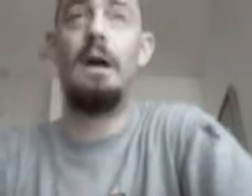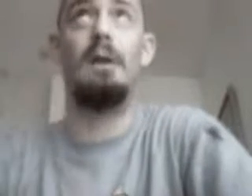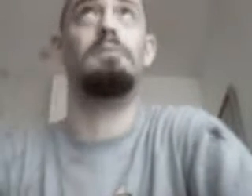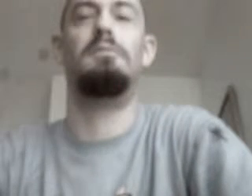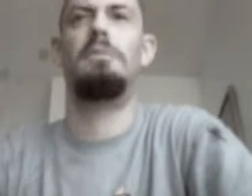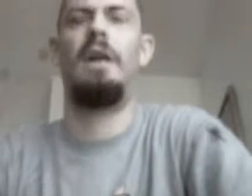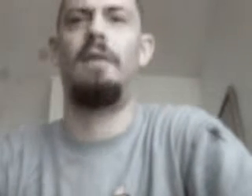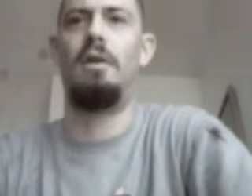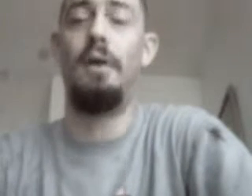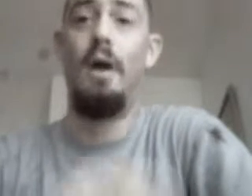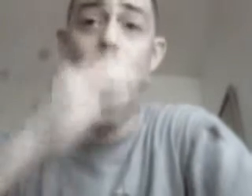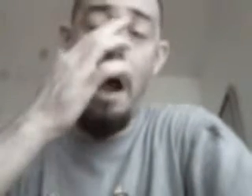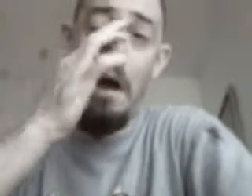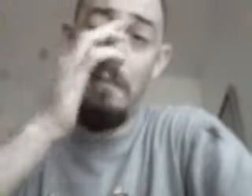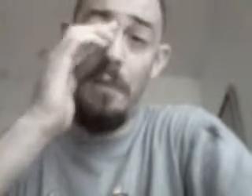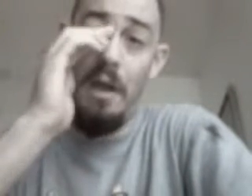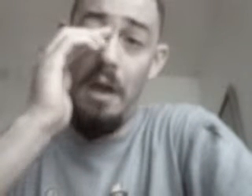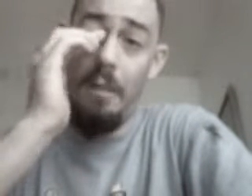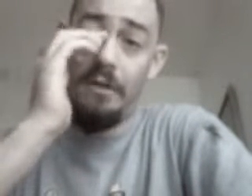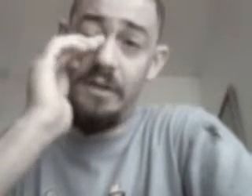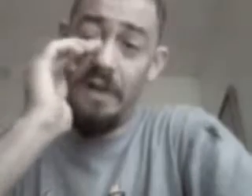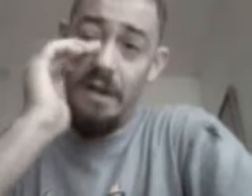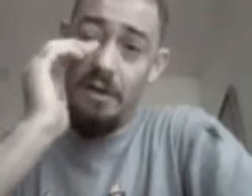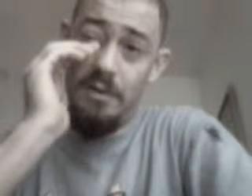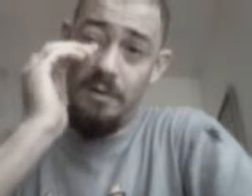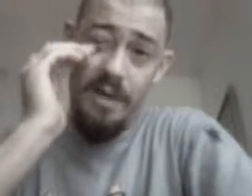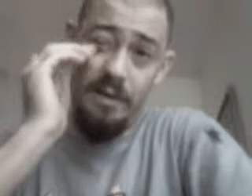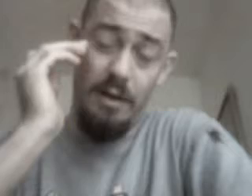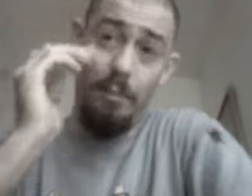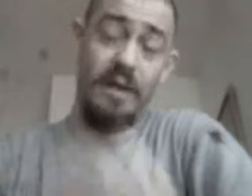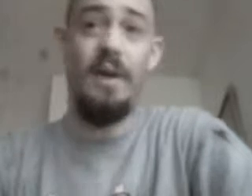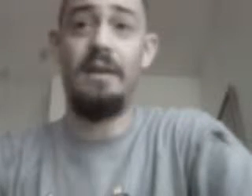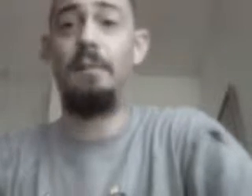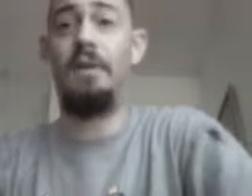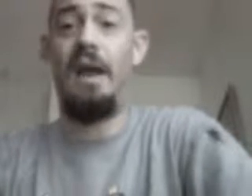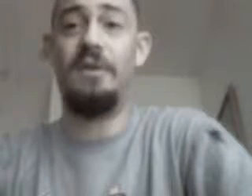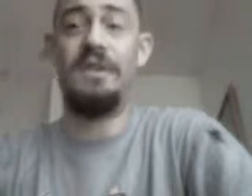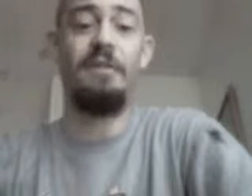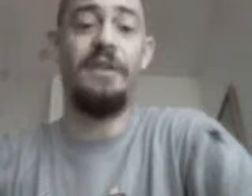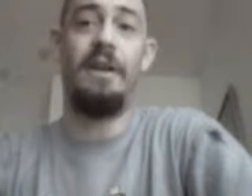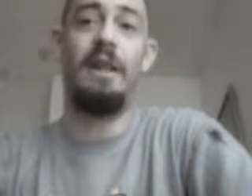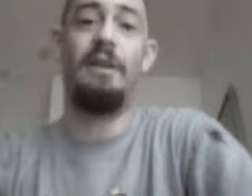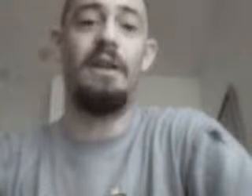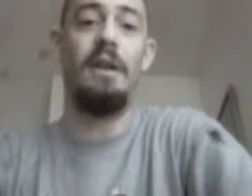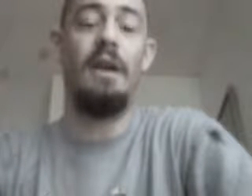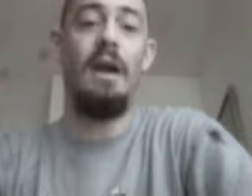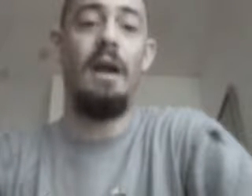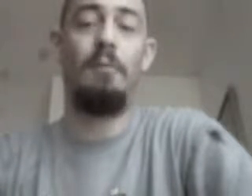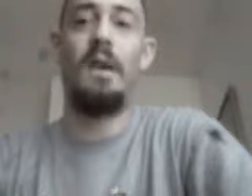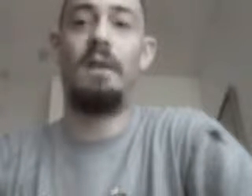I'm a long one, I'm posting this video basically to bitch about something that happens in every city I live in and I'm really getting